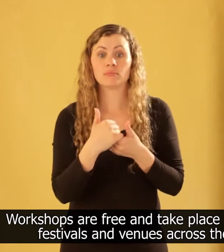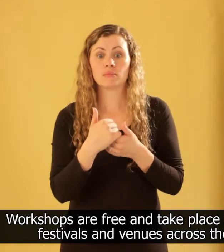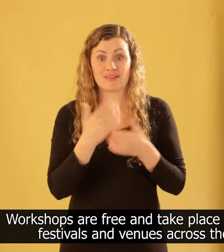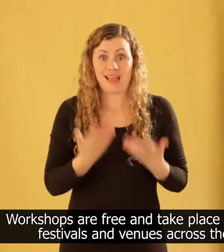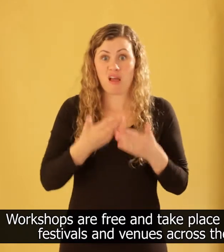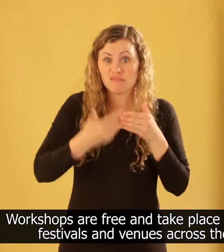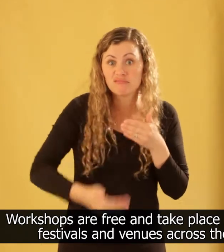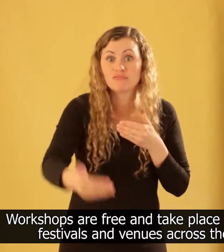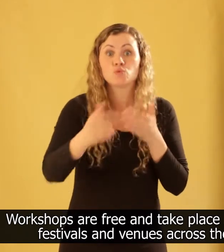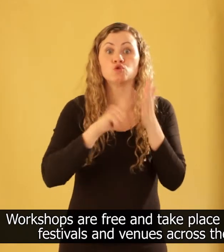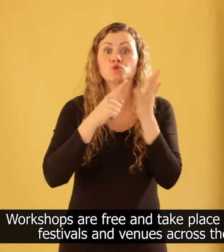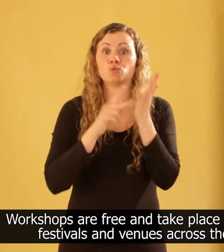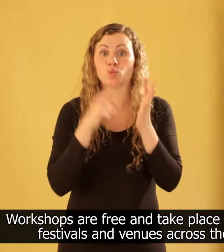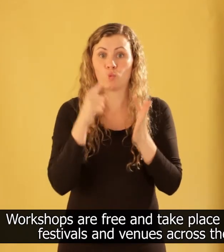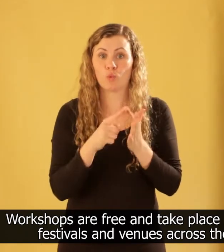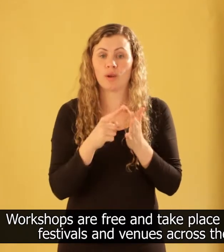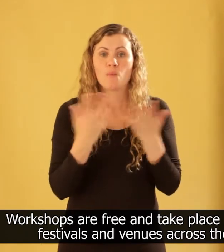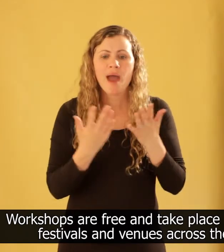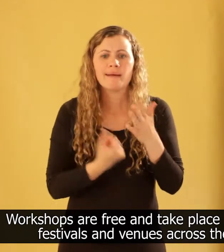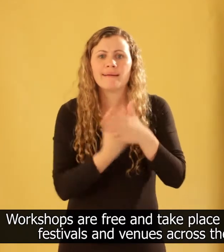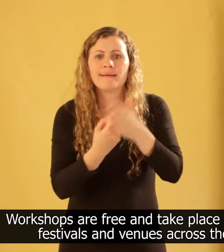at the festivals and venues across the region.